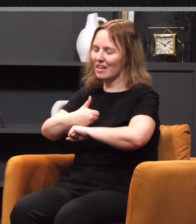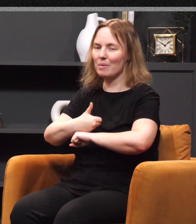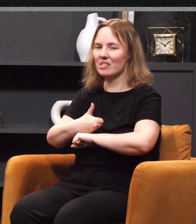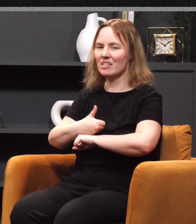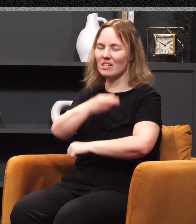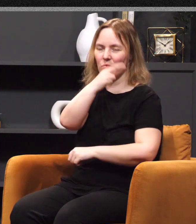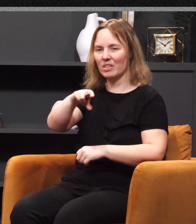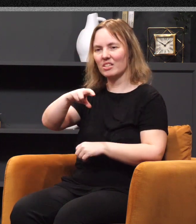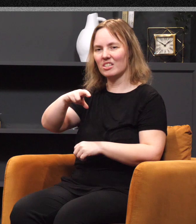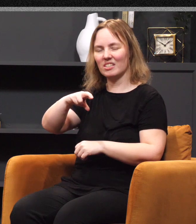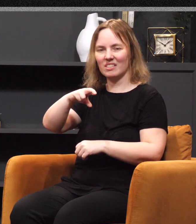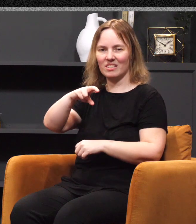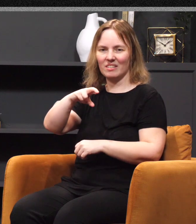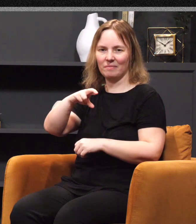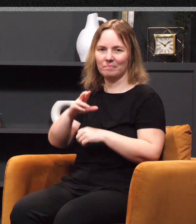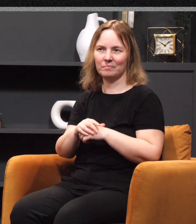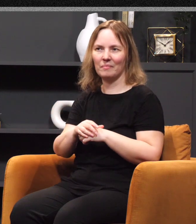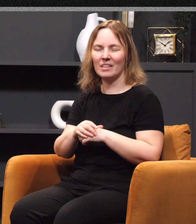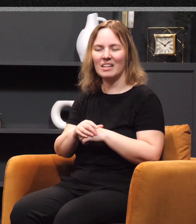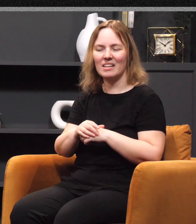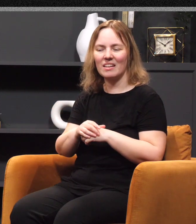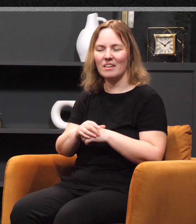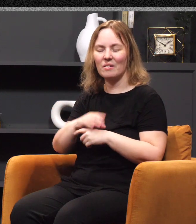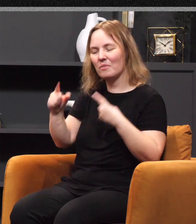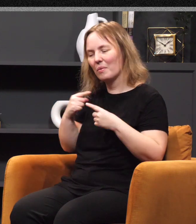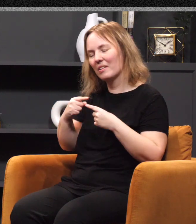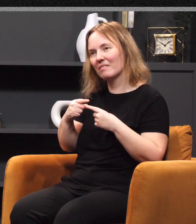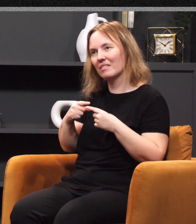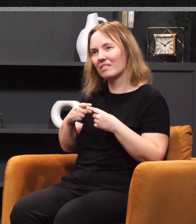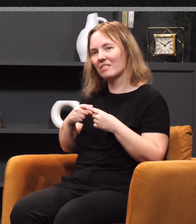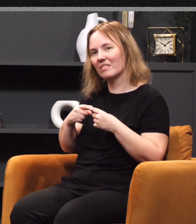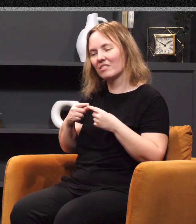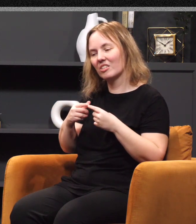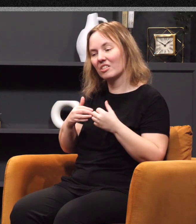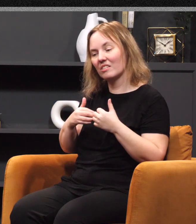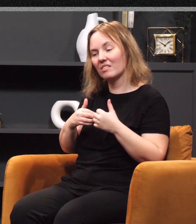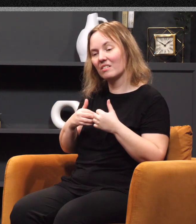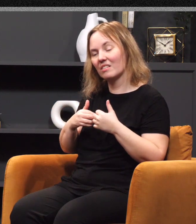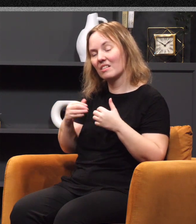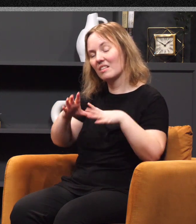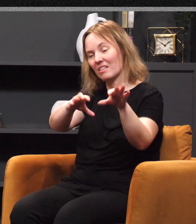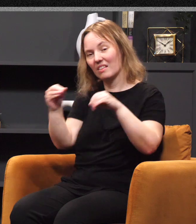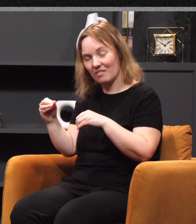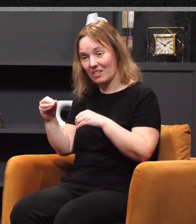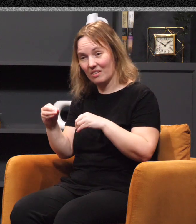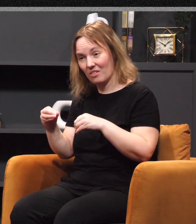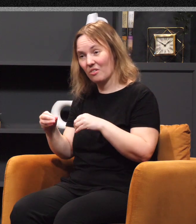would call a religious superstition. Because even when she's parting ways with her daughter-in-law, what does she say? She says, go